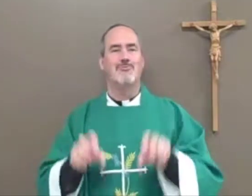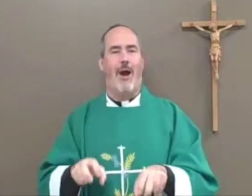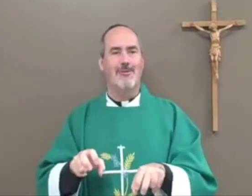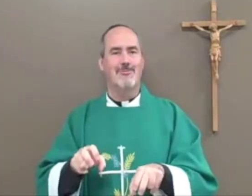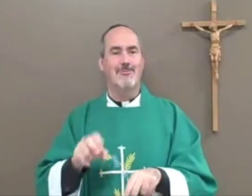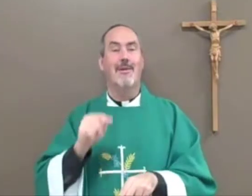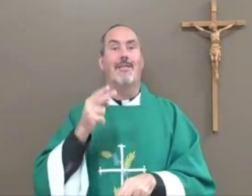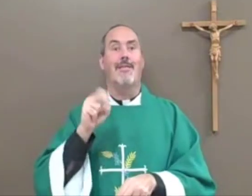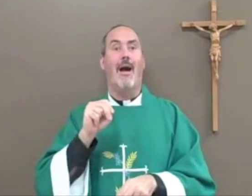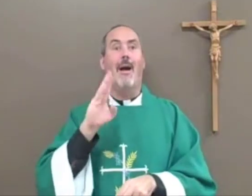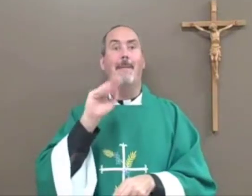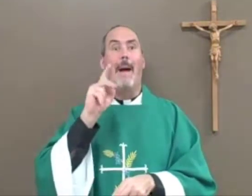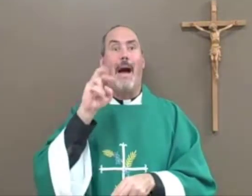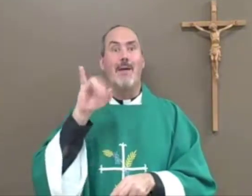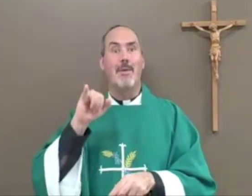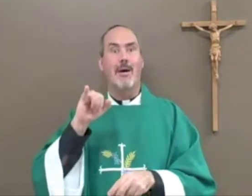it in, and we have to recharge it.